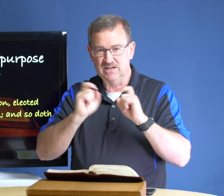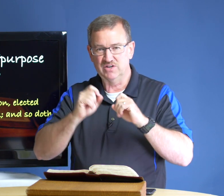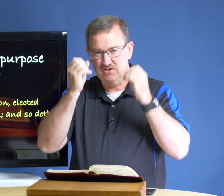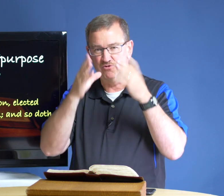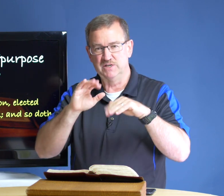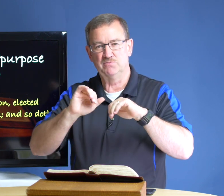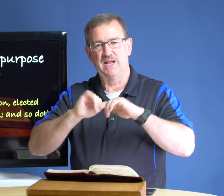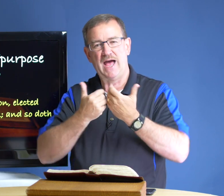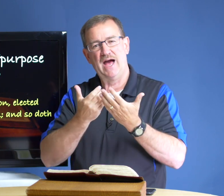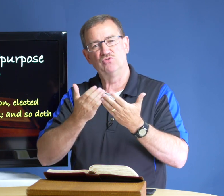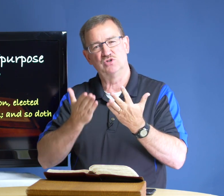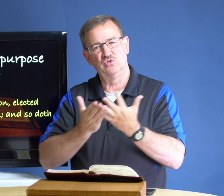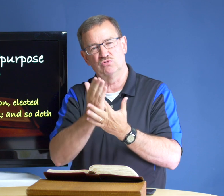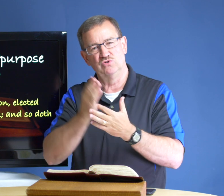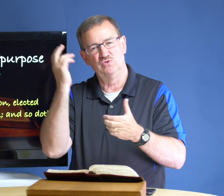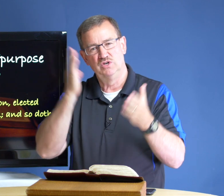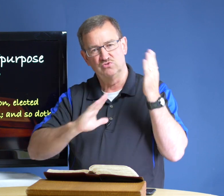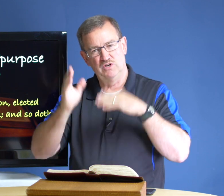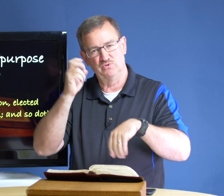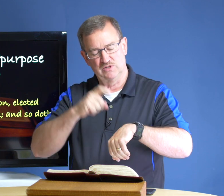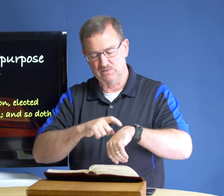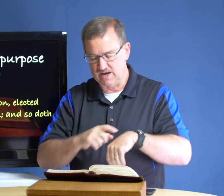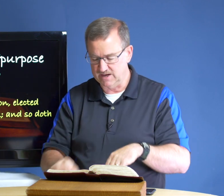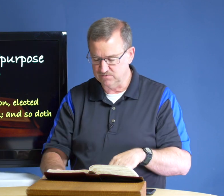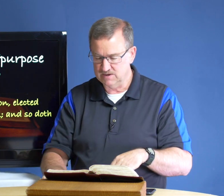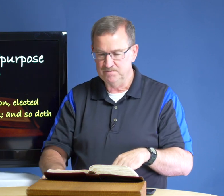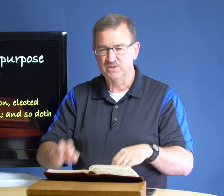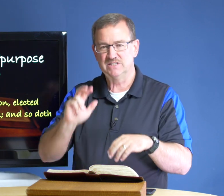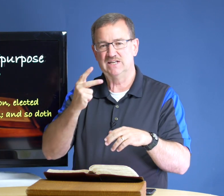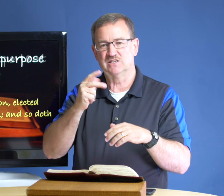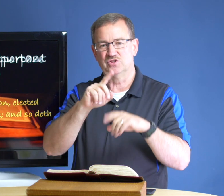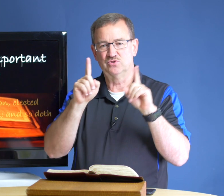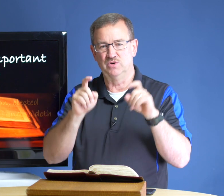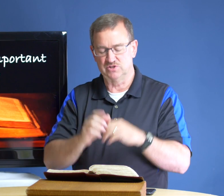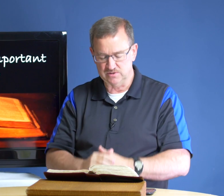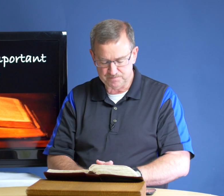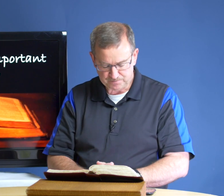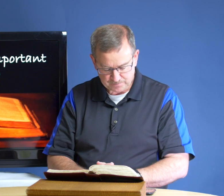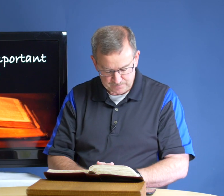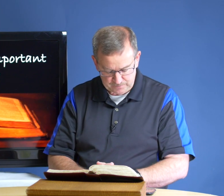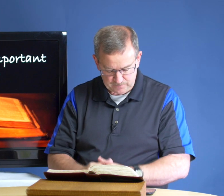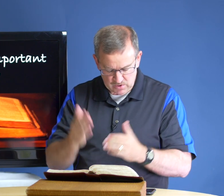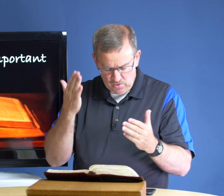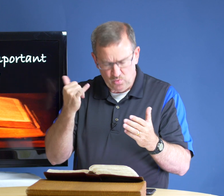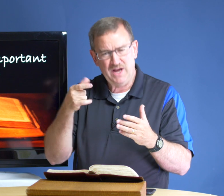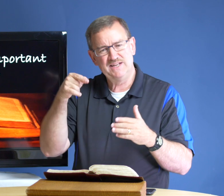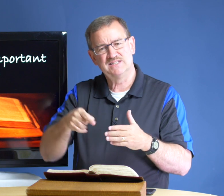give us information about how to go through troublesome times let's ask a third question why is